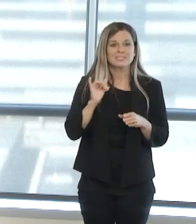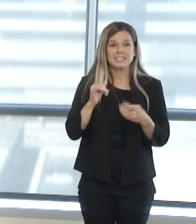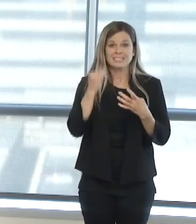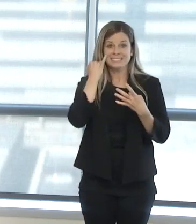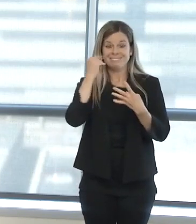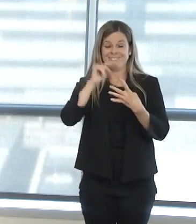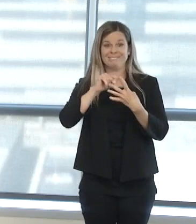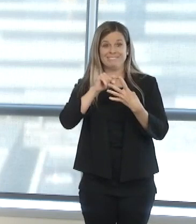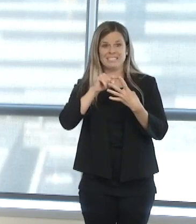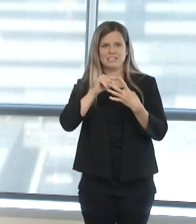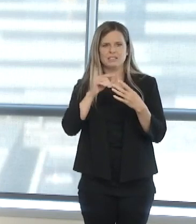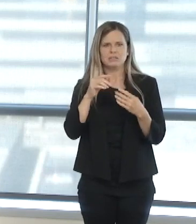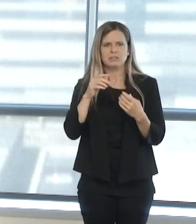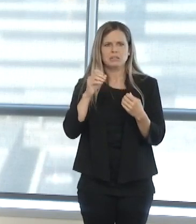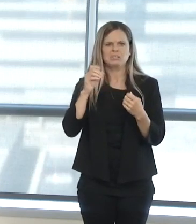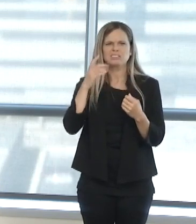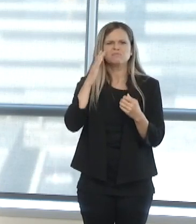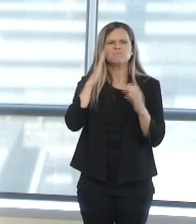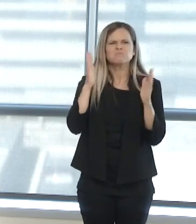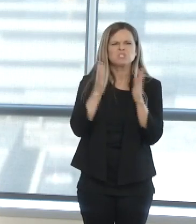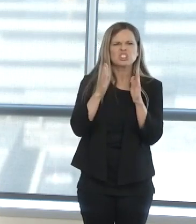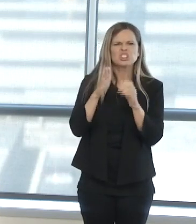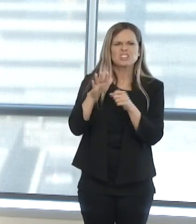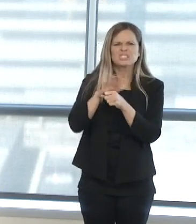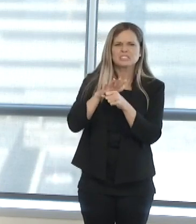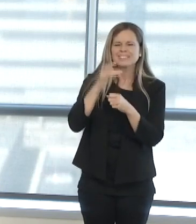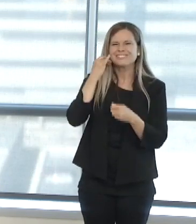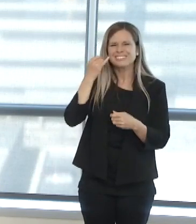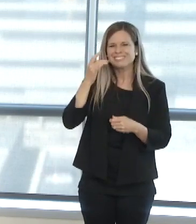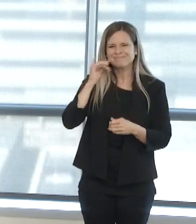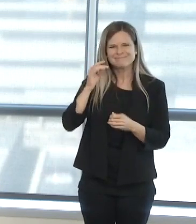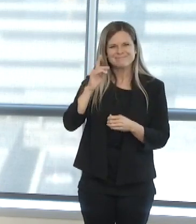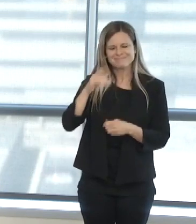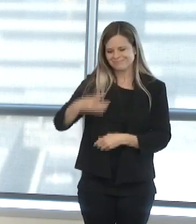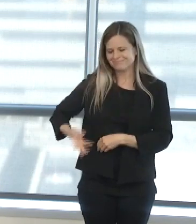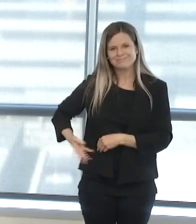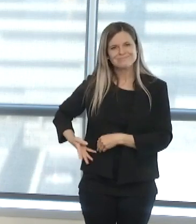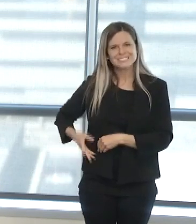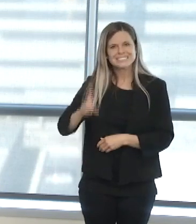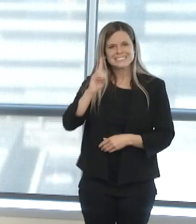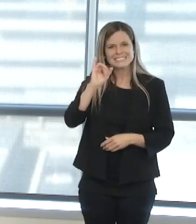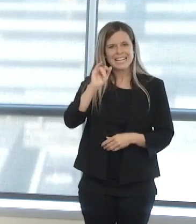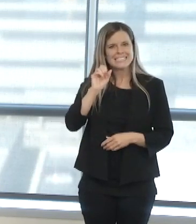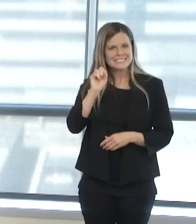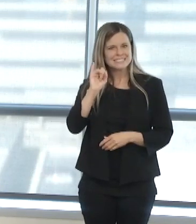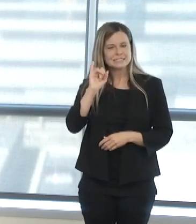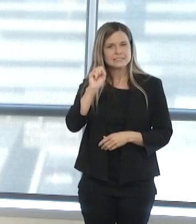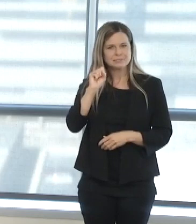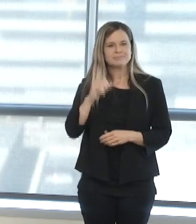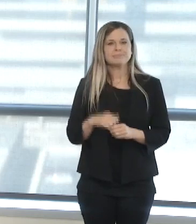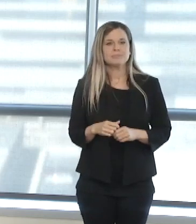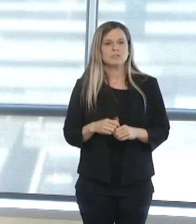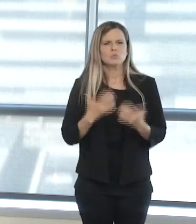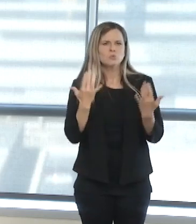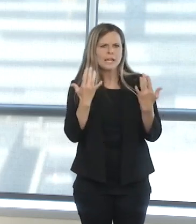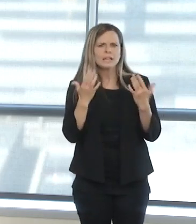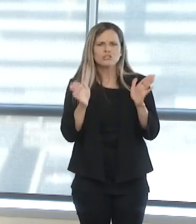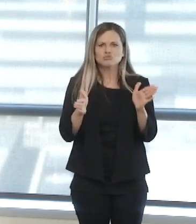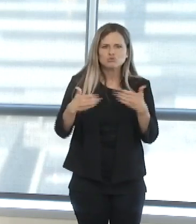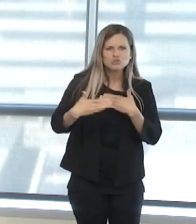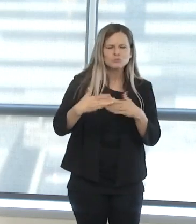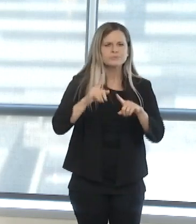or a admissions pending unit. So those locations are all prepared with medical gases and